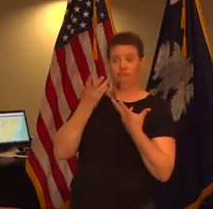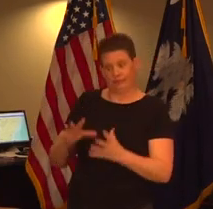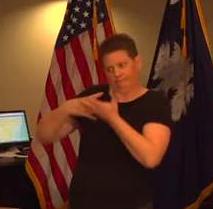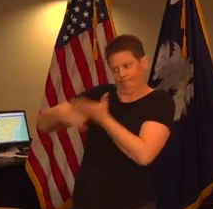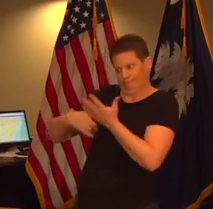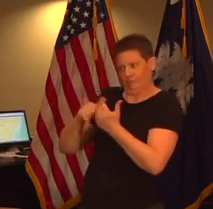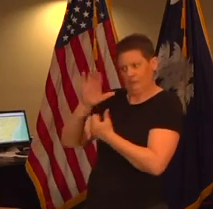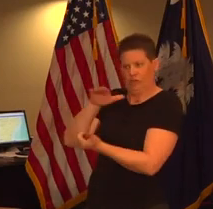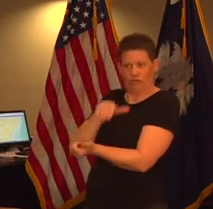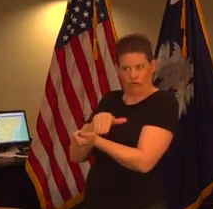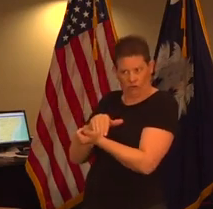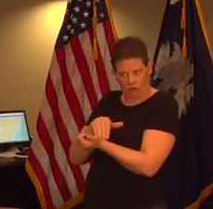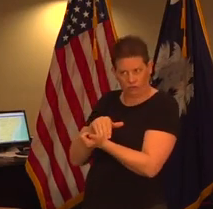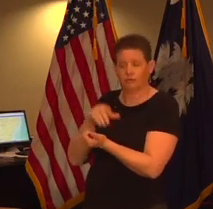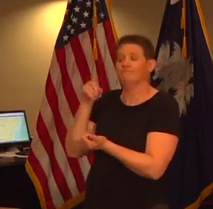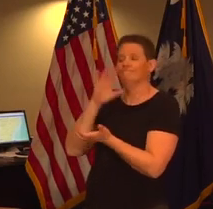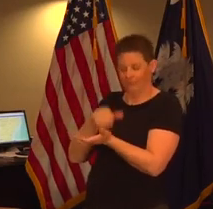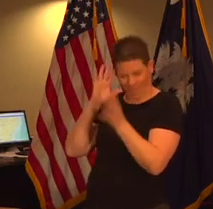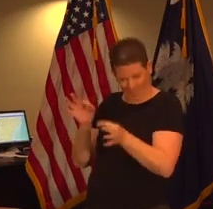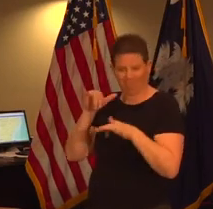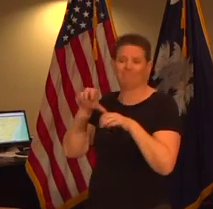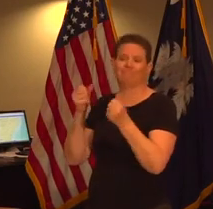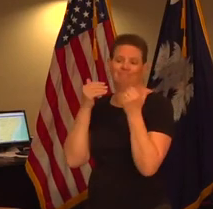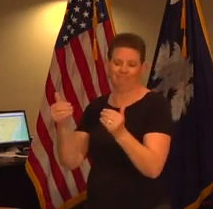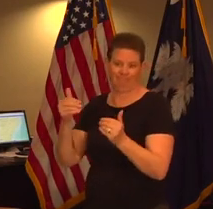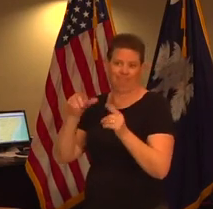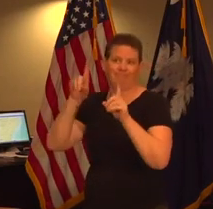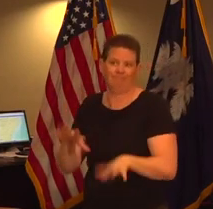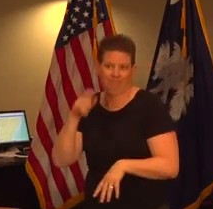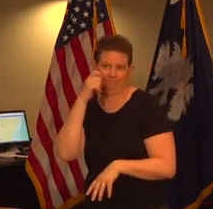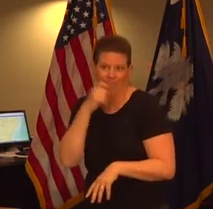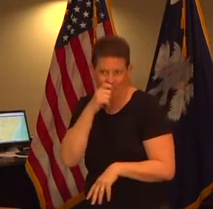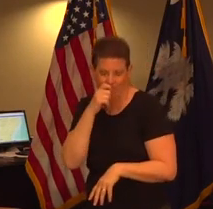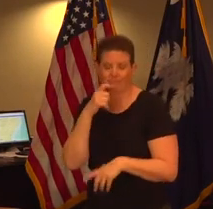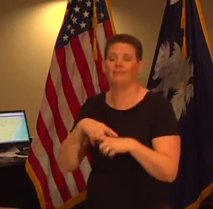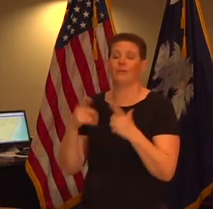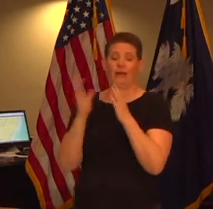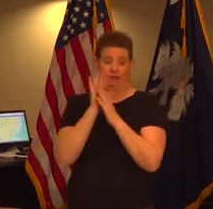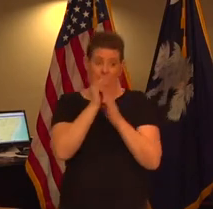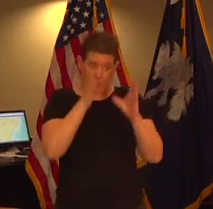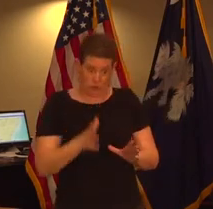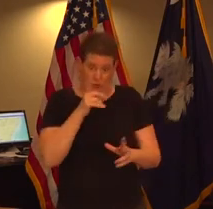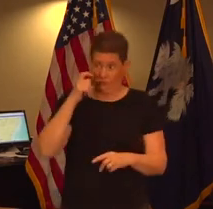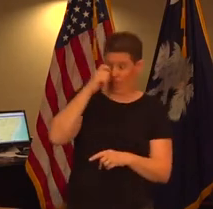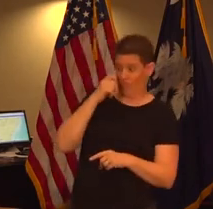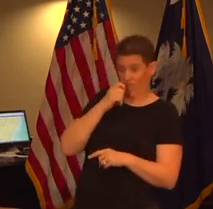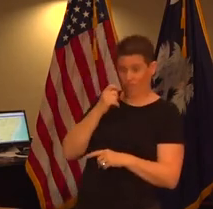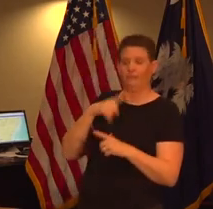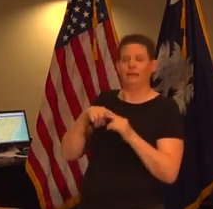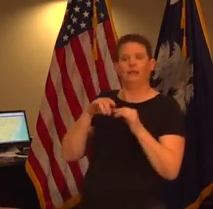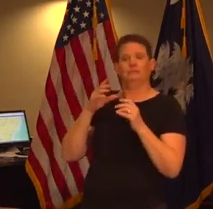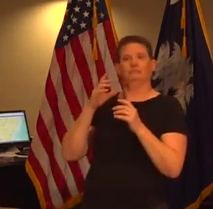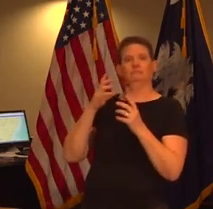indicated then we ask those individuals to to act as though they uh have the illness that they are to stay in isolation until their test